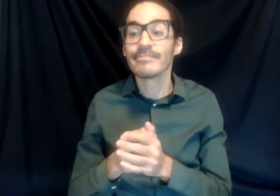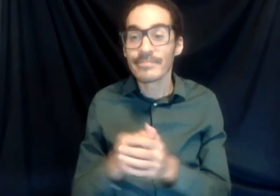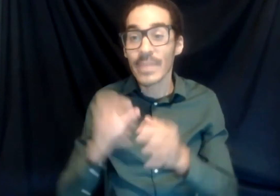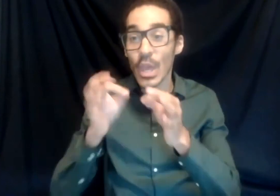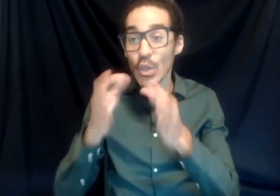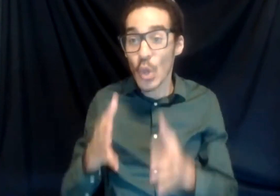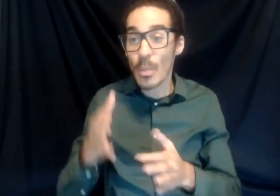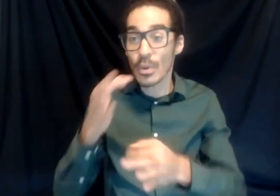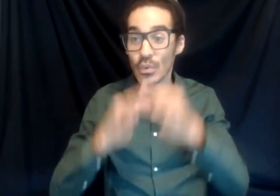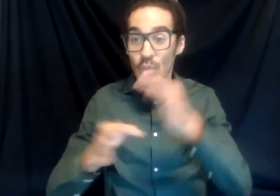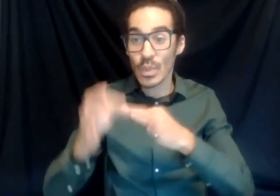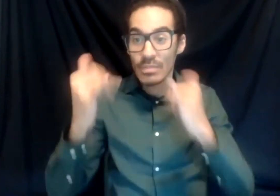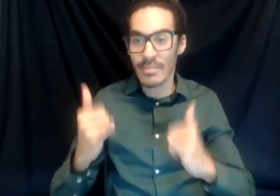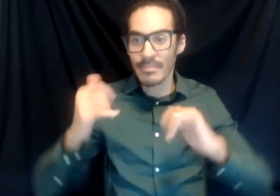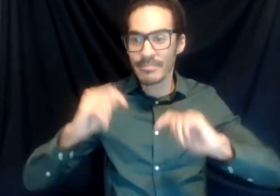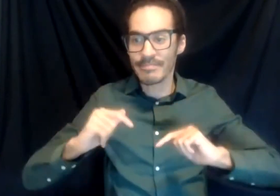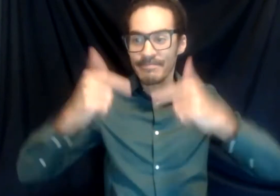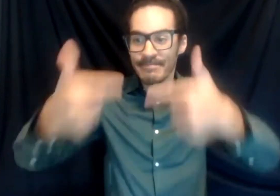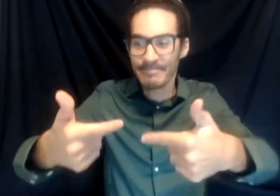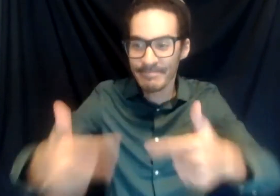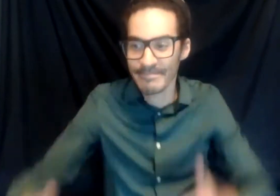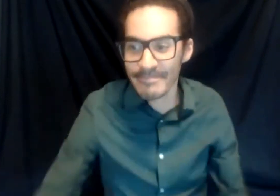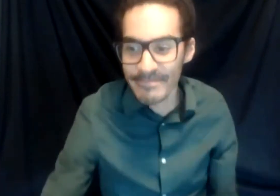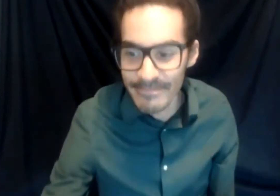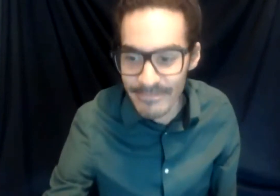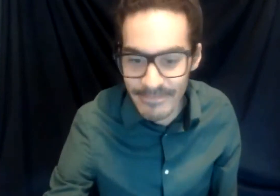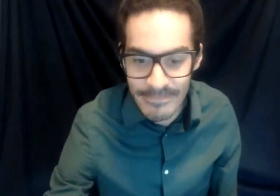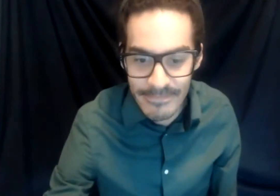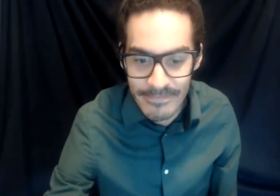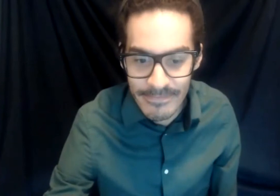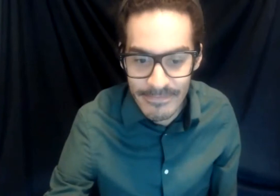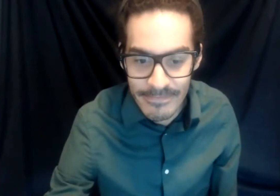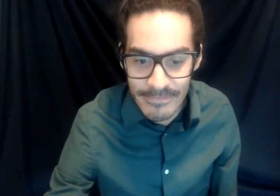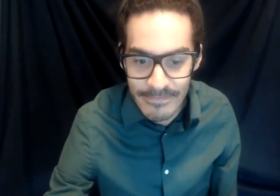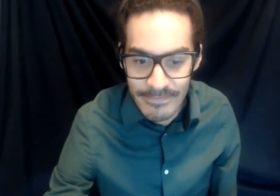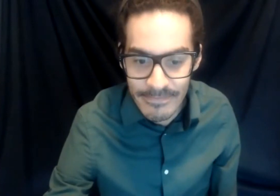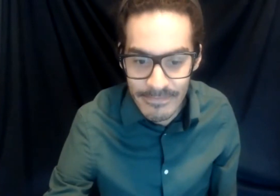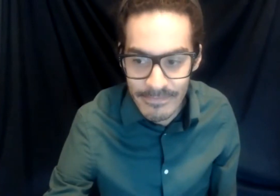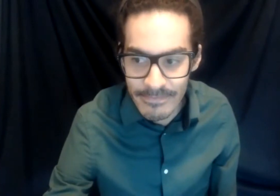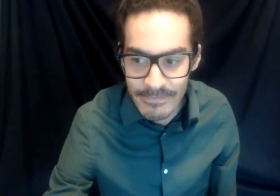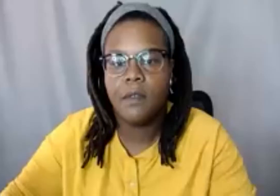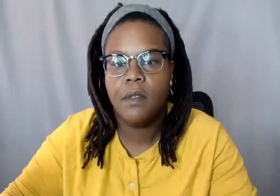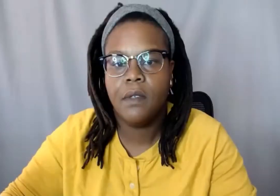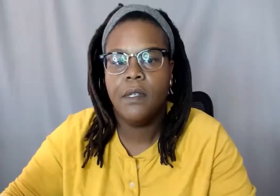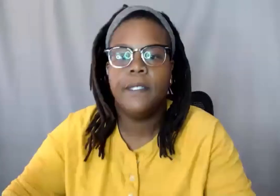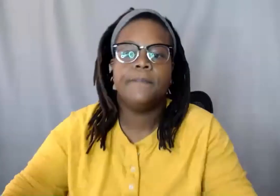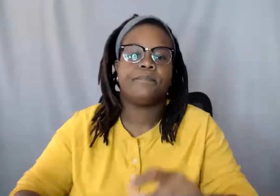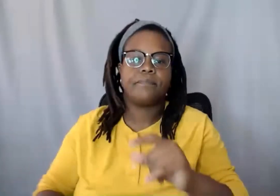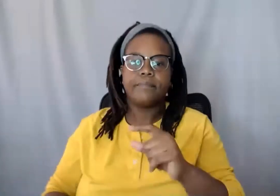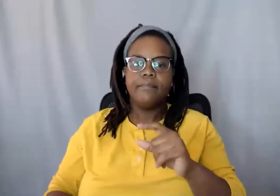Thank you. I would kind of echo the part Emmanuel said about the people at RIT kind of being different in